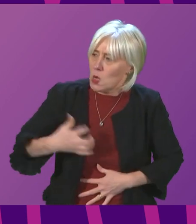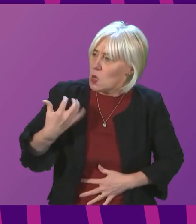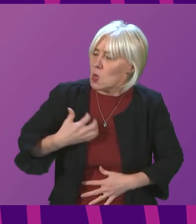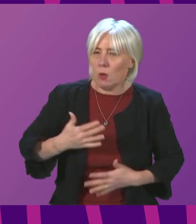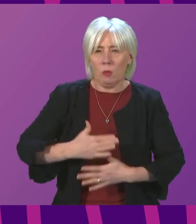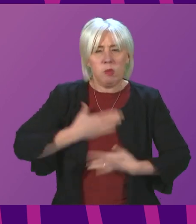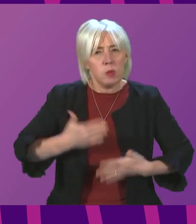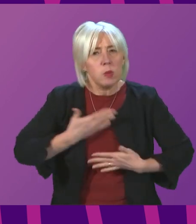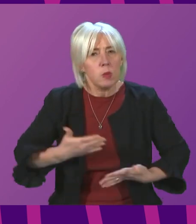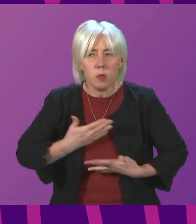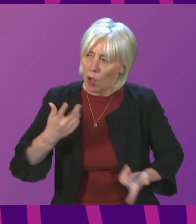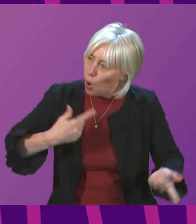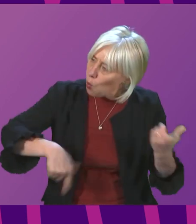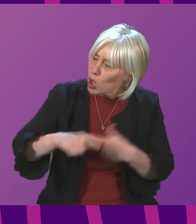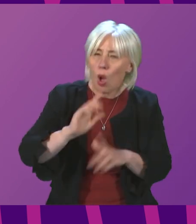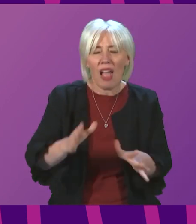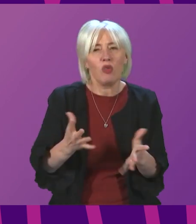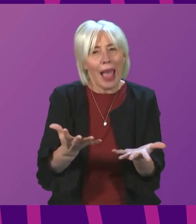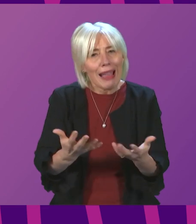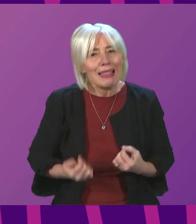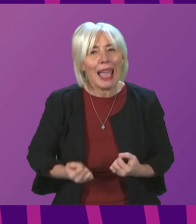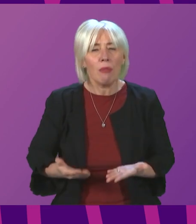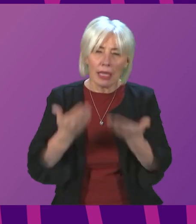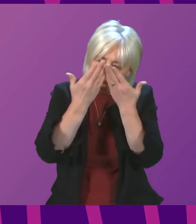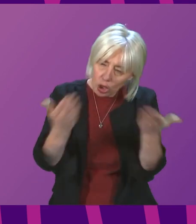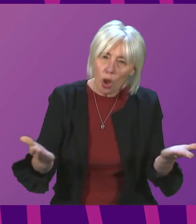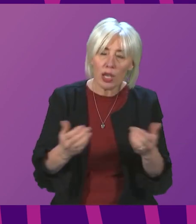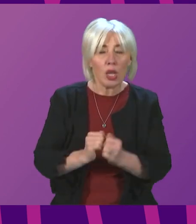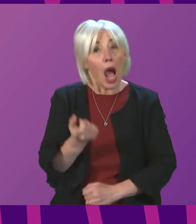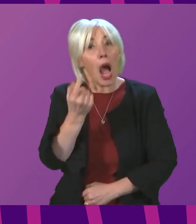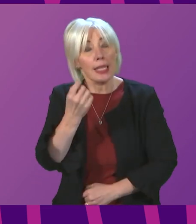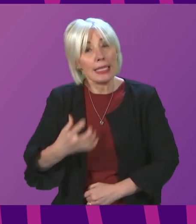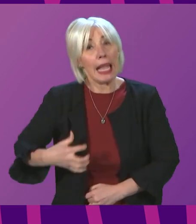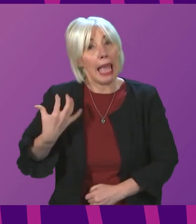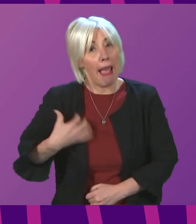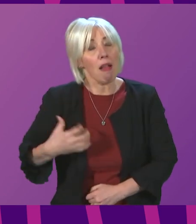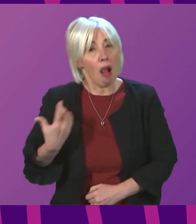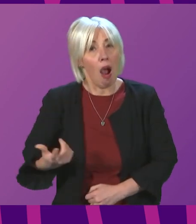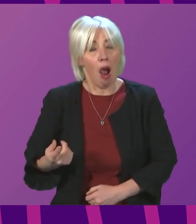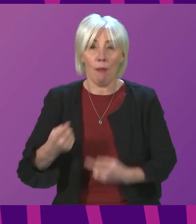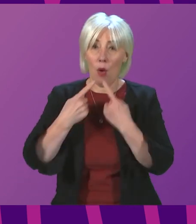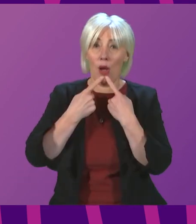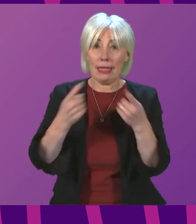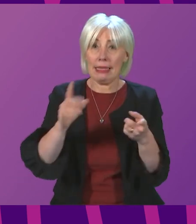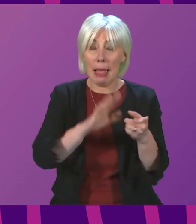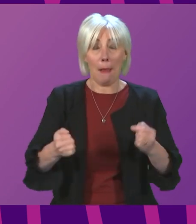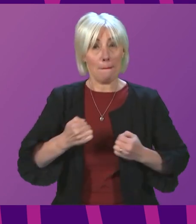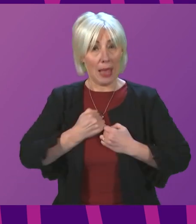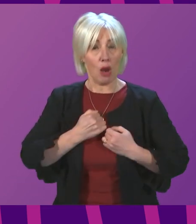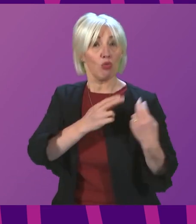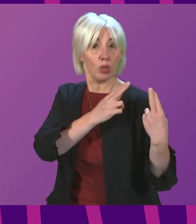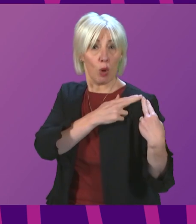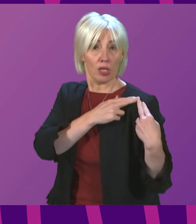has to be understood and acknowledged. And I understand that anger. But what I would say to people across the country, and this is very much my responsibility,